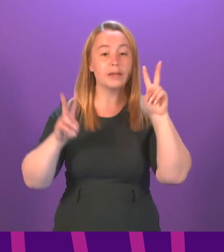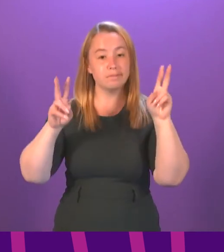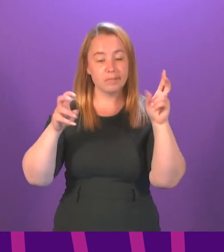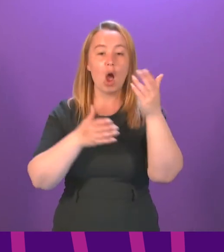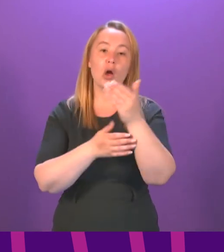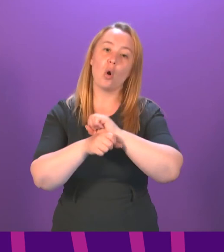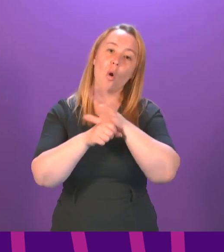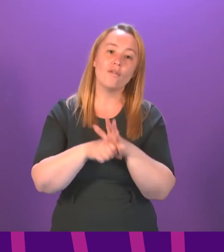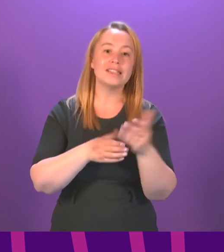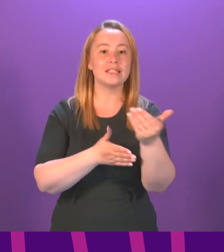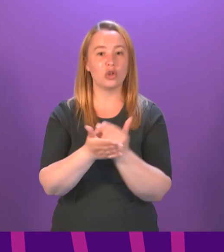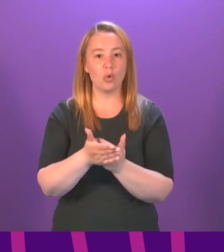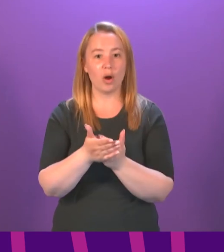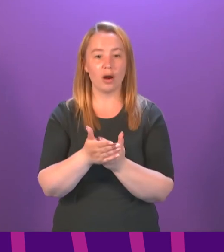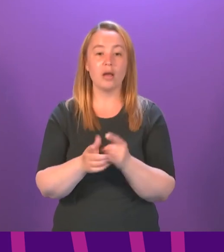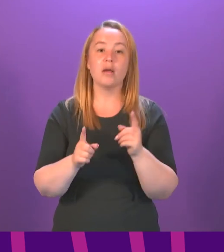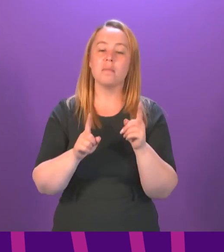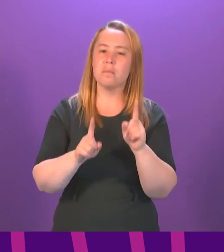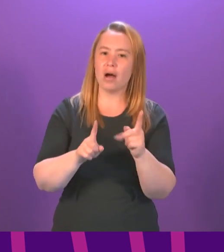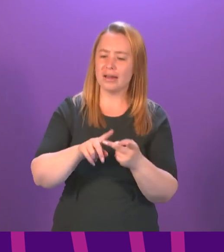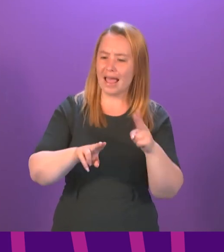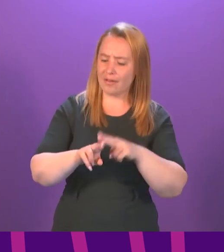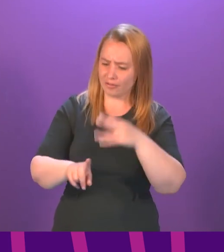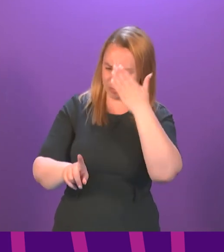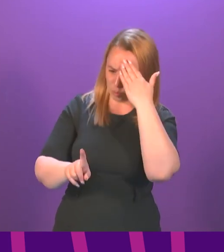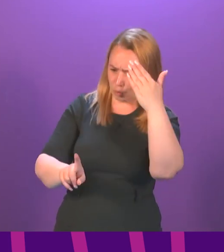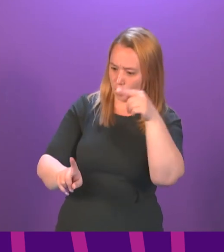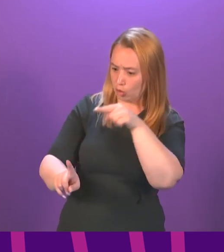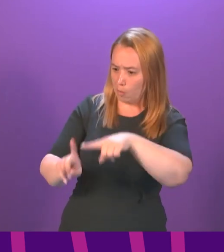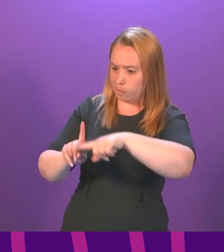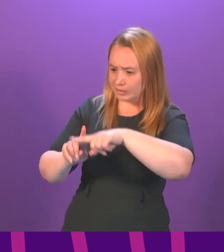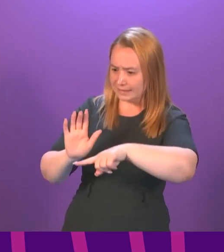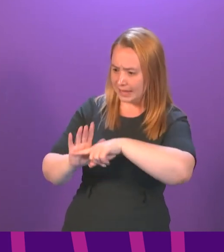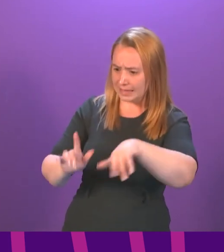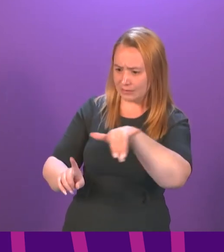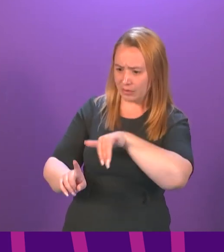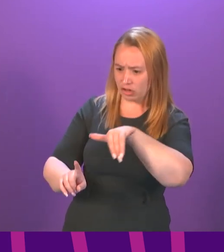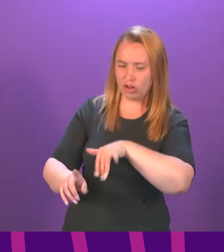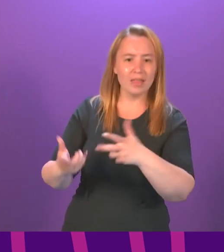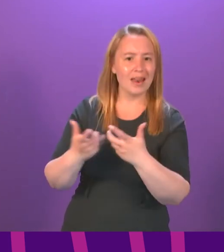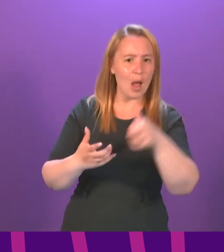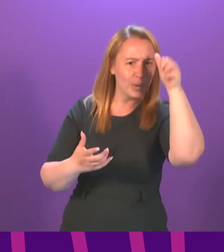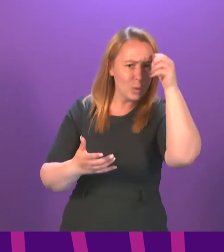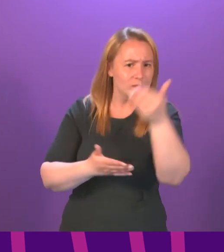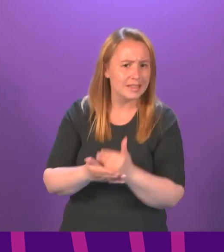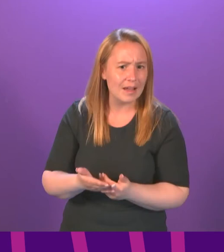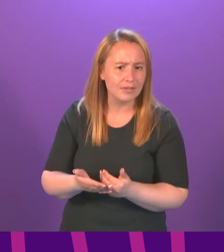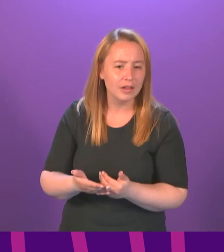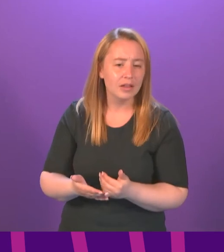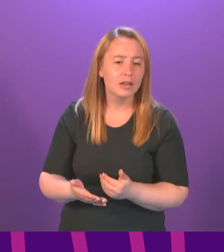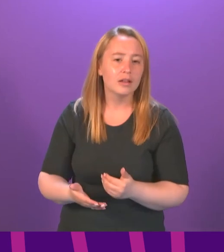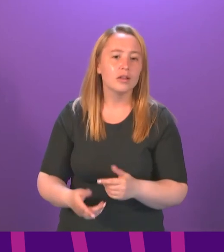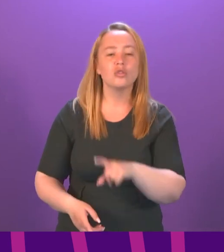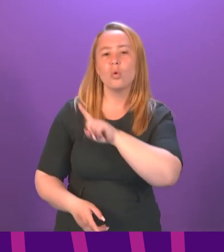But without the COVID status of every participant being known, there is no way on earth of verifying that security. So, can I ask the Cabinet Secretary,